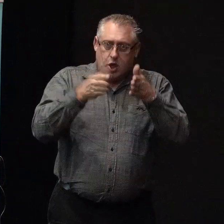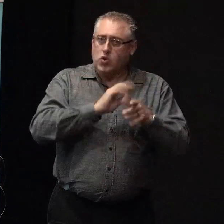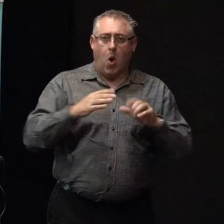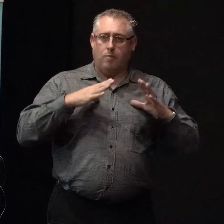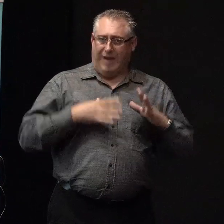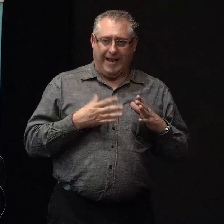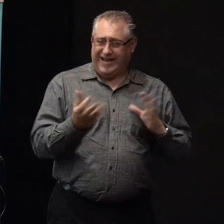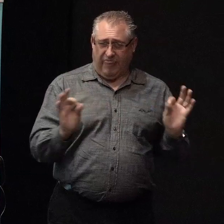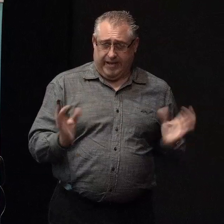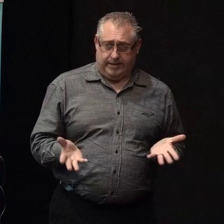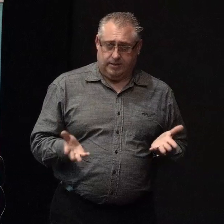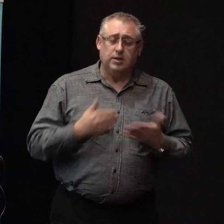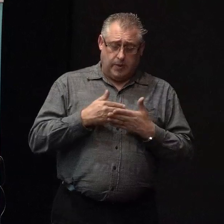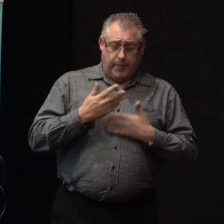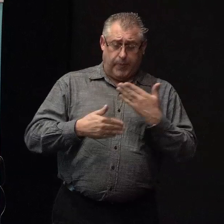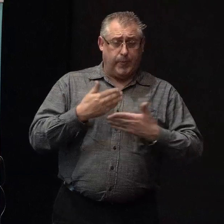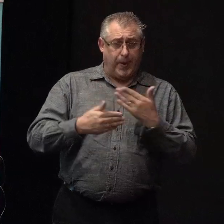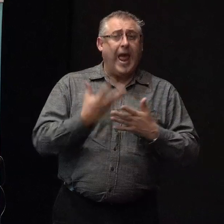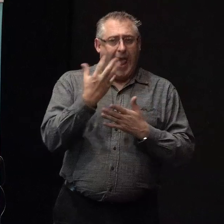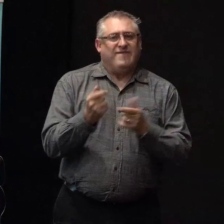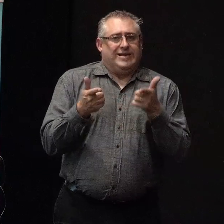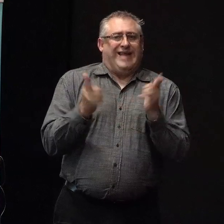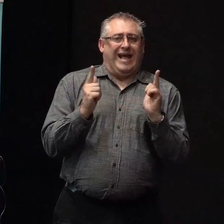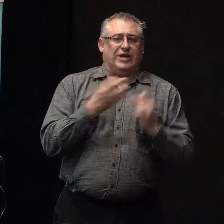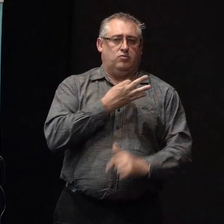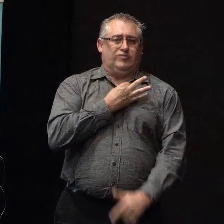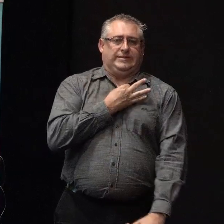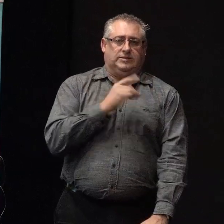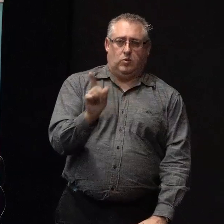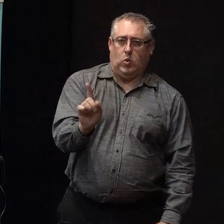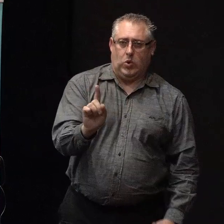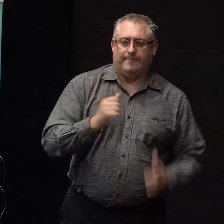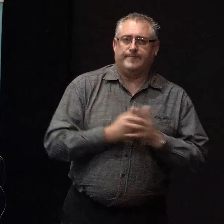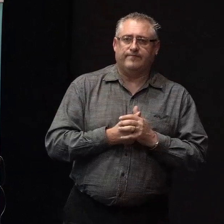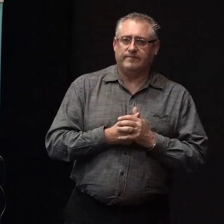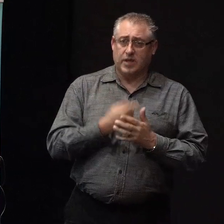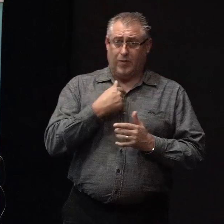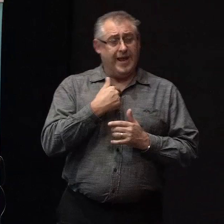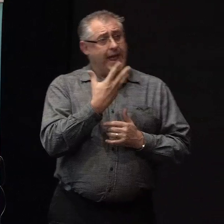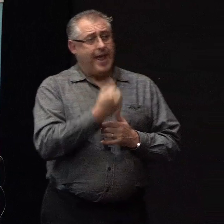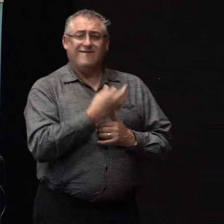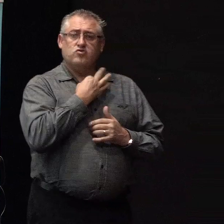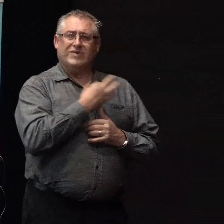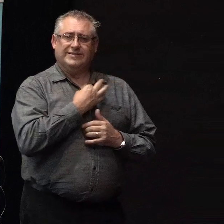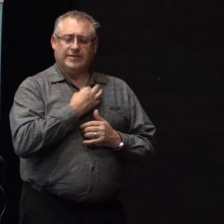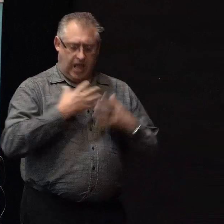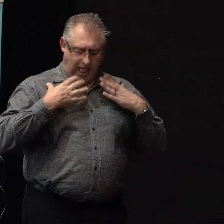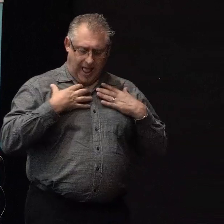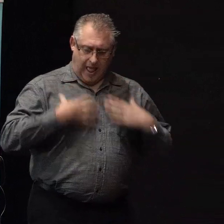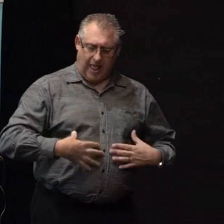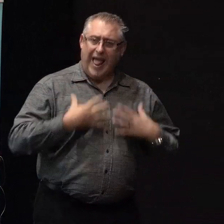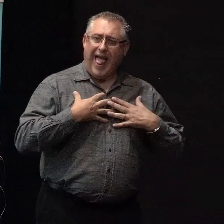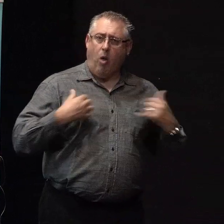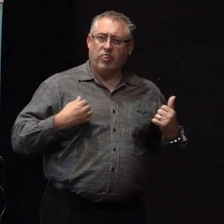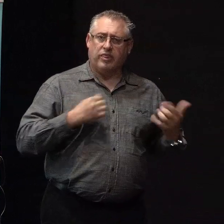it, there are some real dangers. Firstly, we risk impacting our health in a negative way.